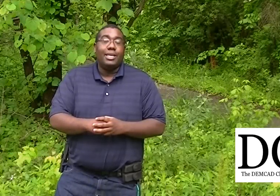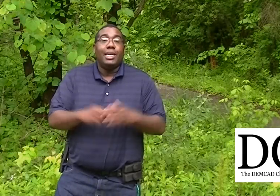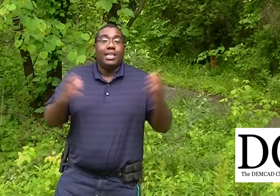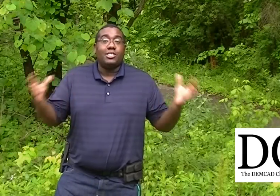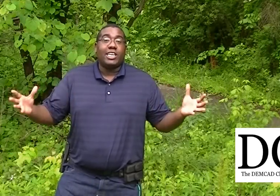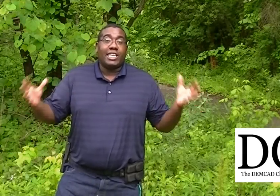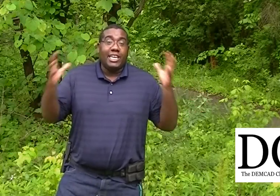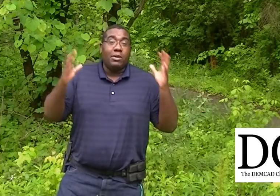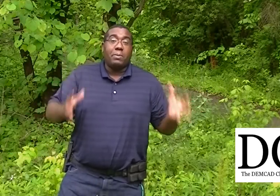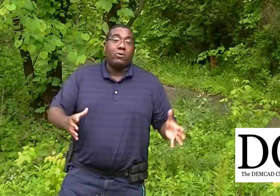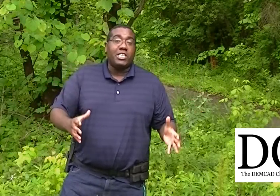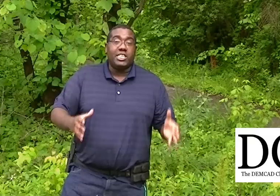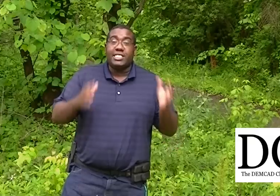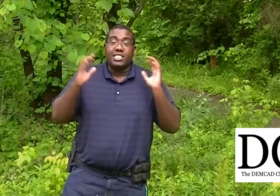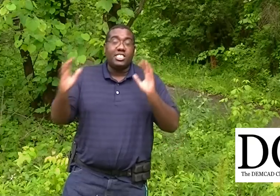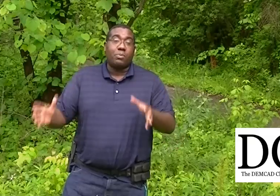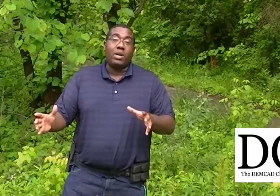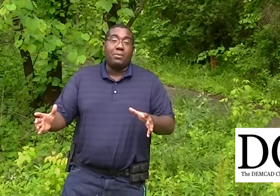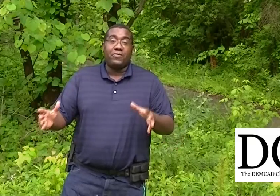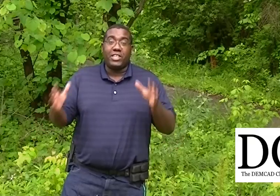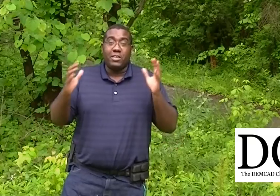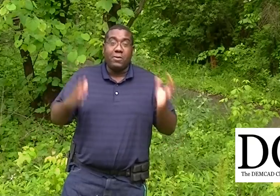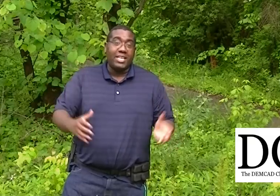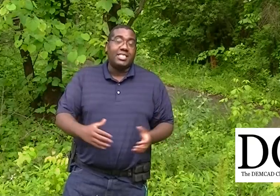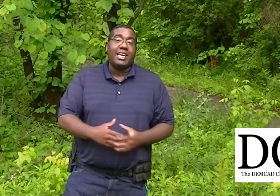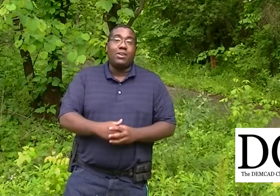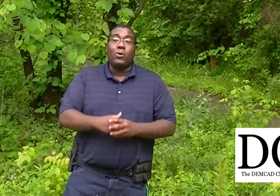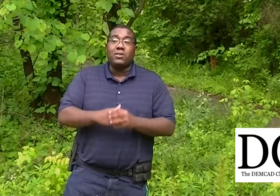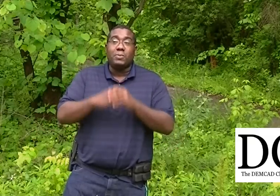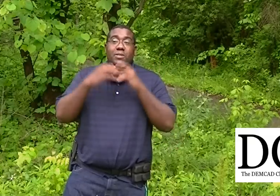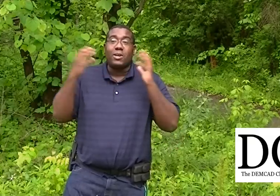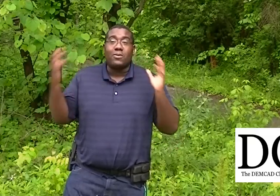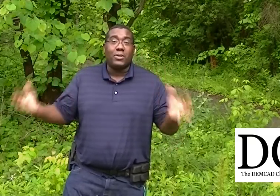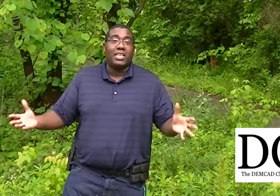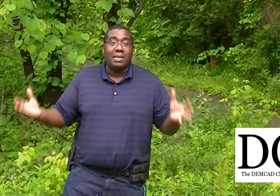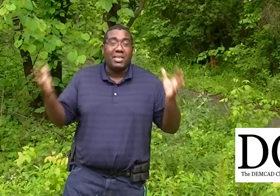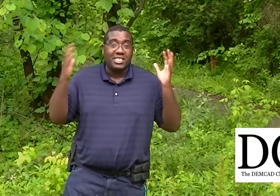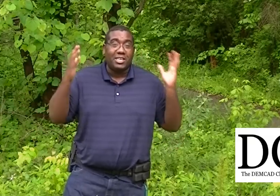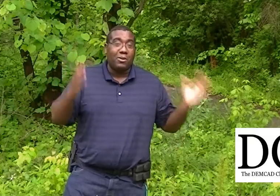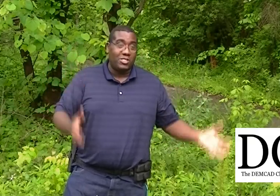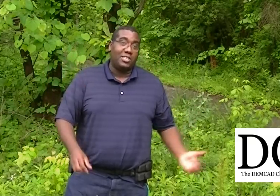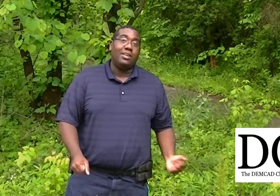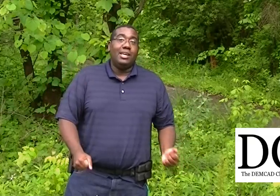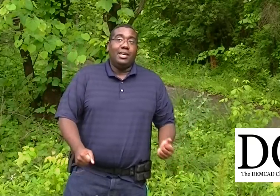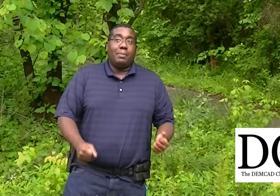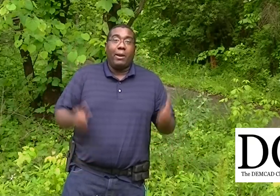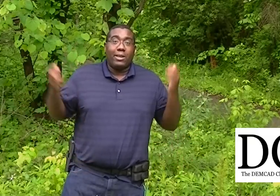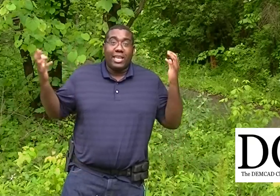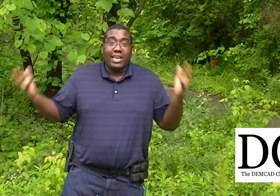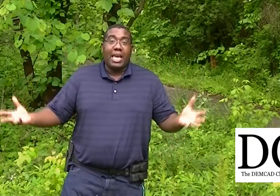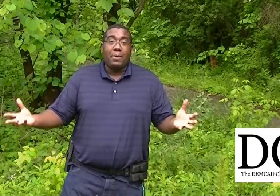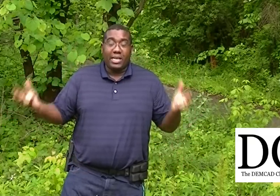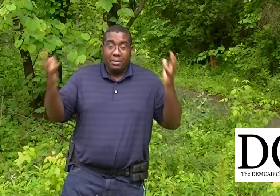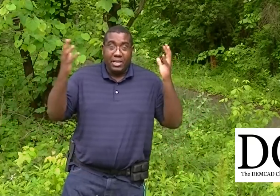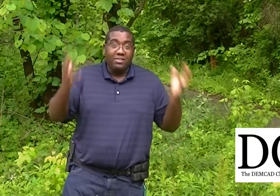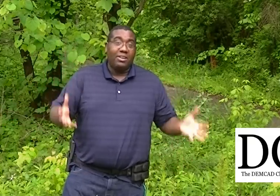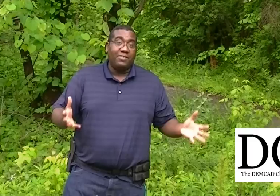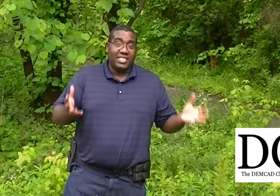It looks like illegal immigration isn't just a problem for the U.S. and oil spills aren't really limited to the ocean. Apparently they can happen in the middle of a